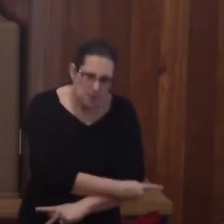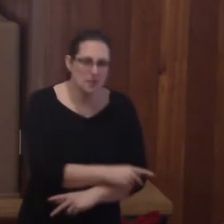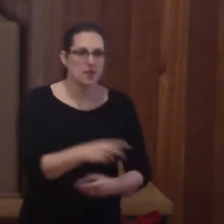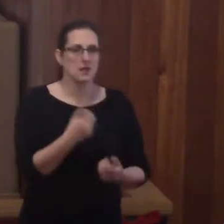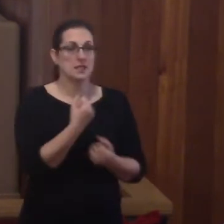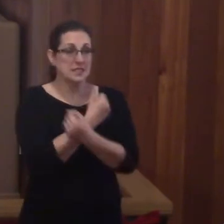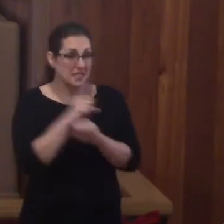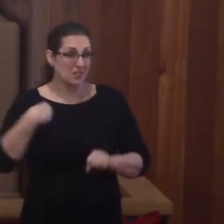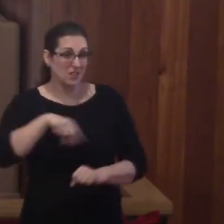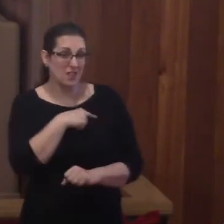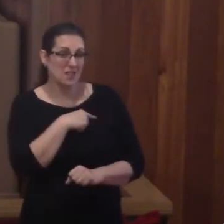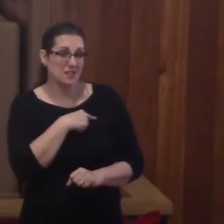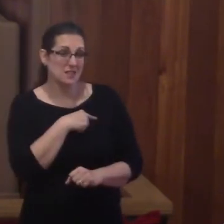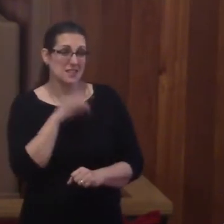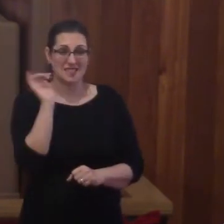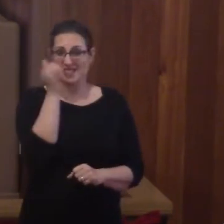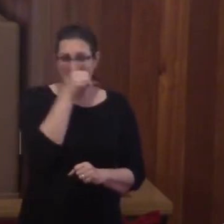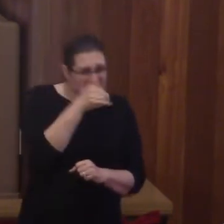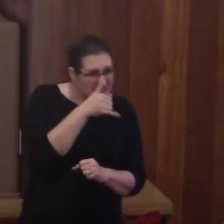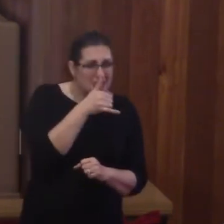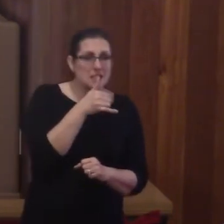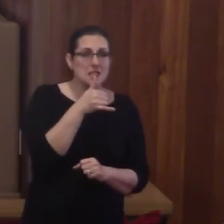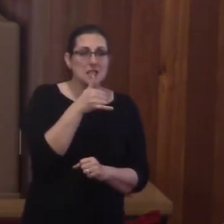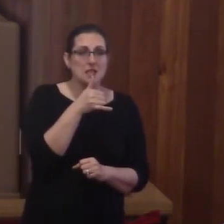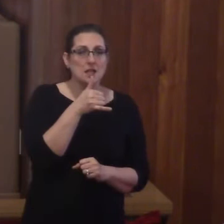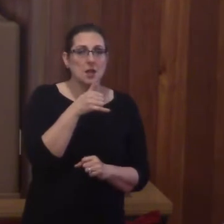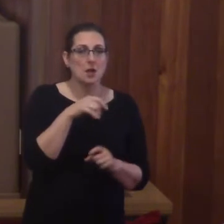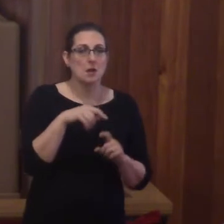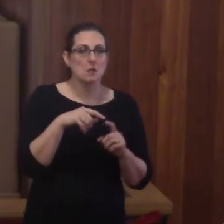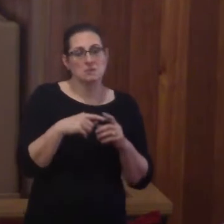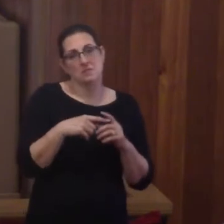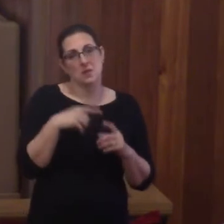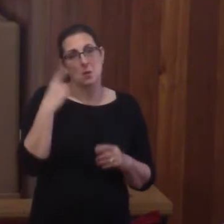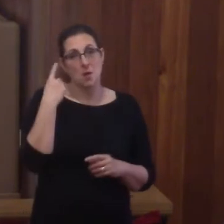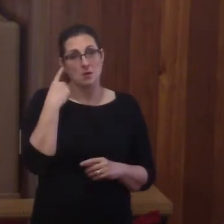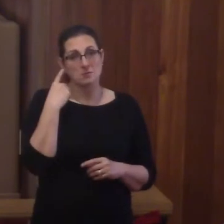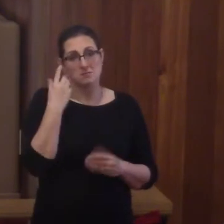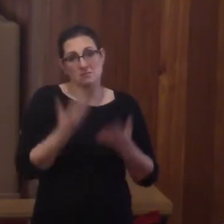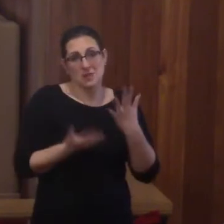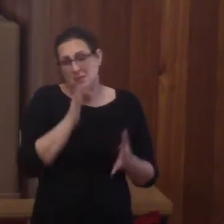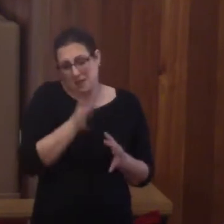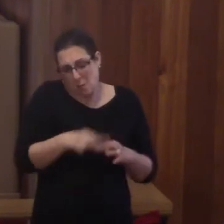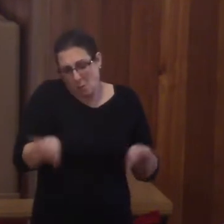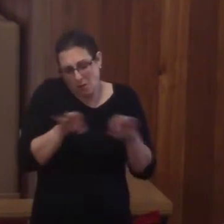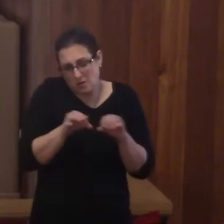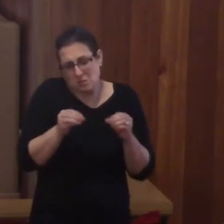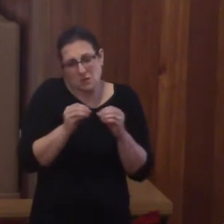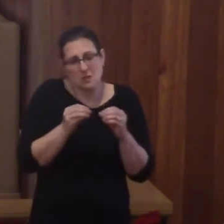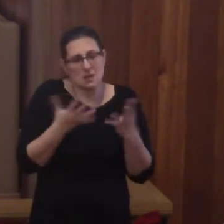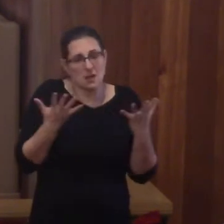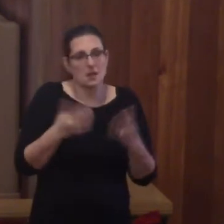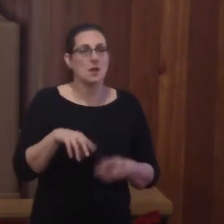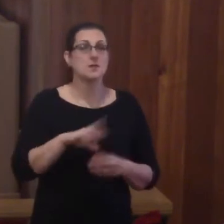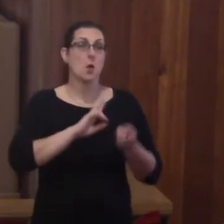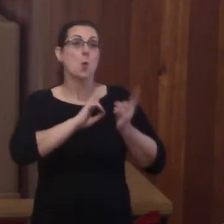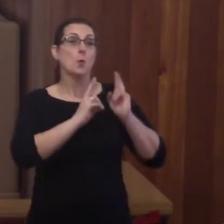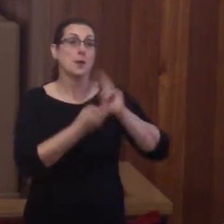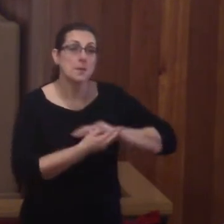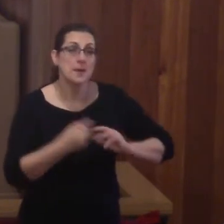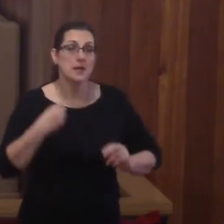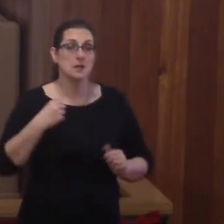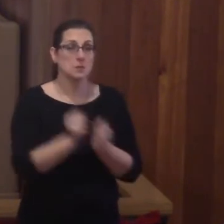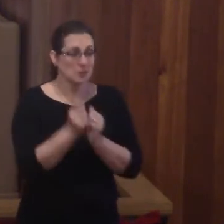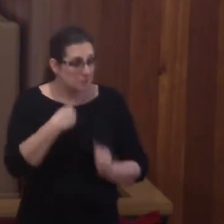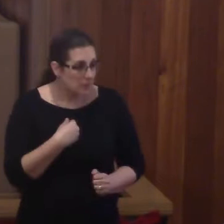fool's errand. It seems like it's not even worth it. So repent with me, my